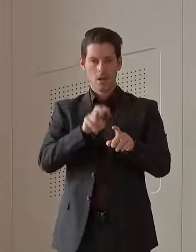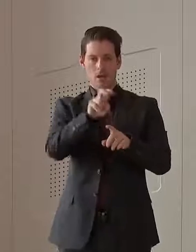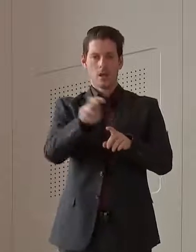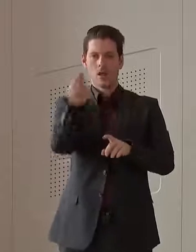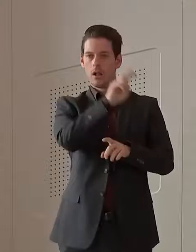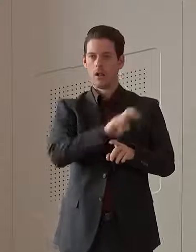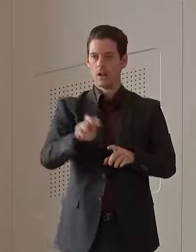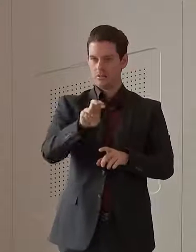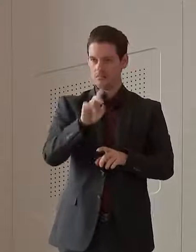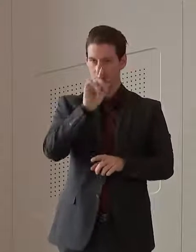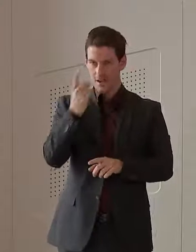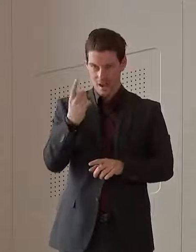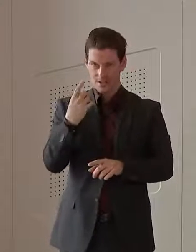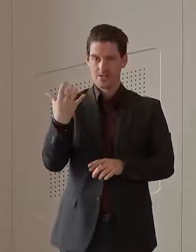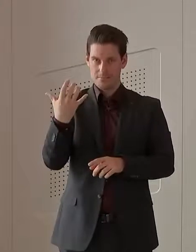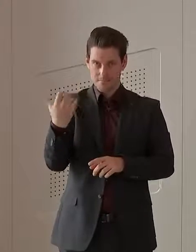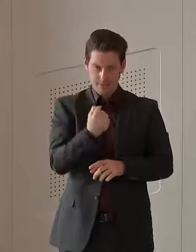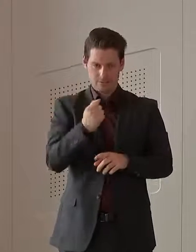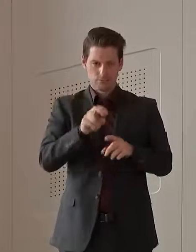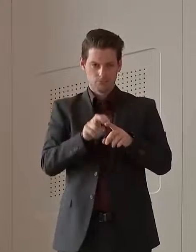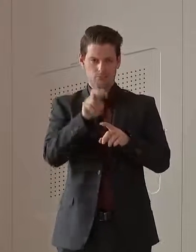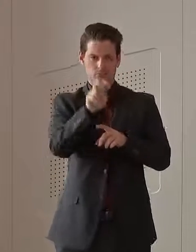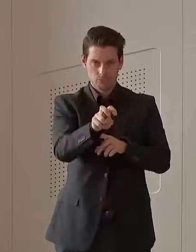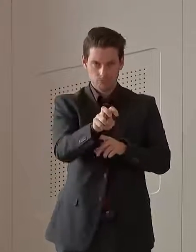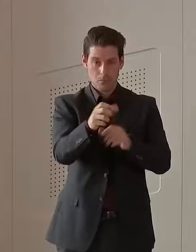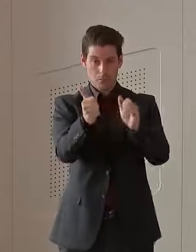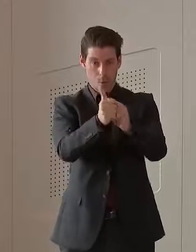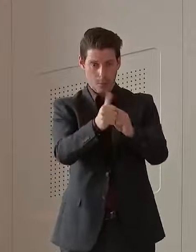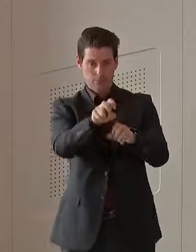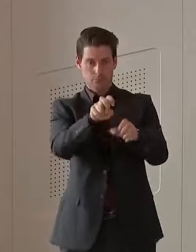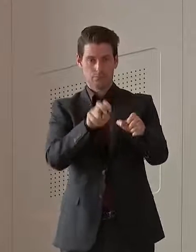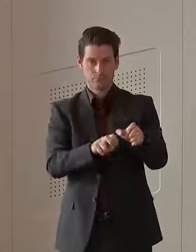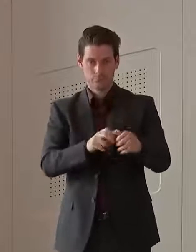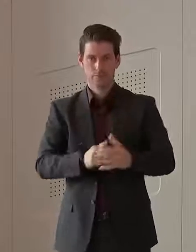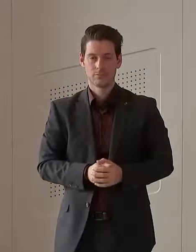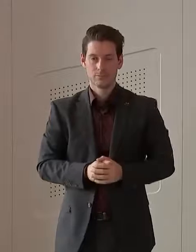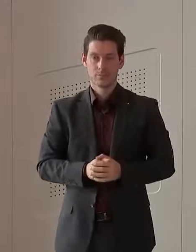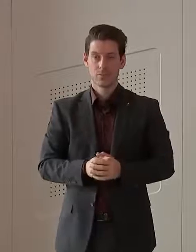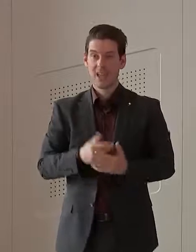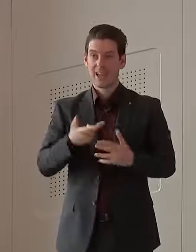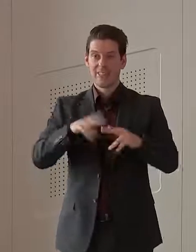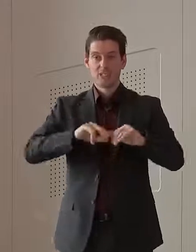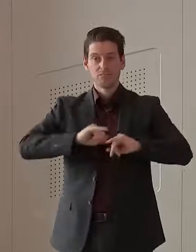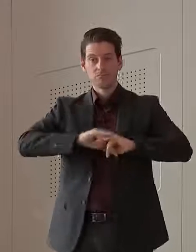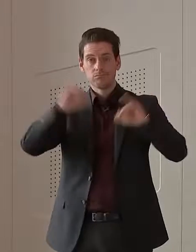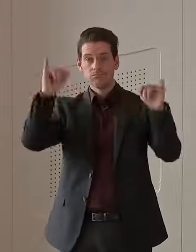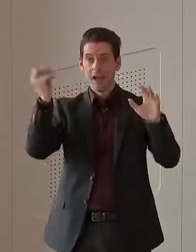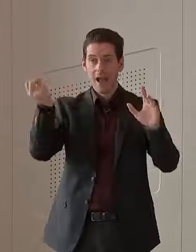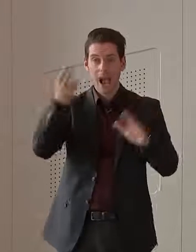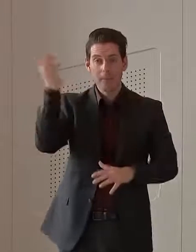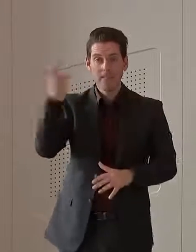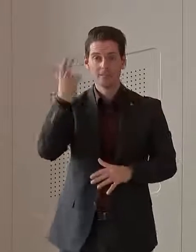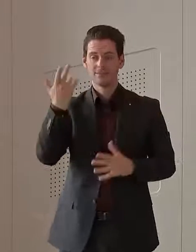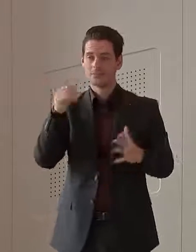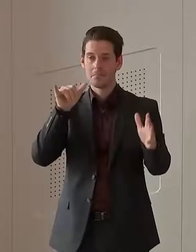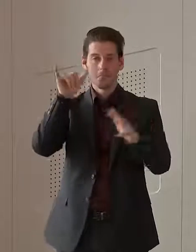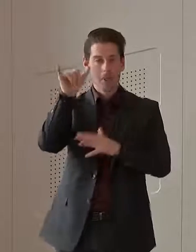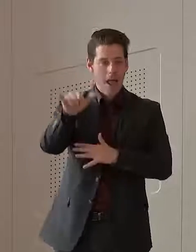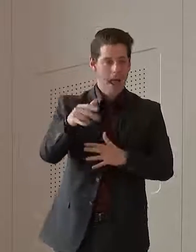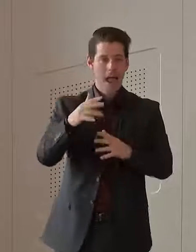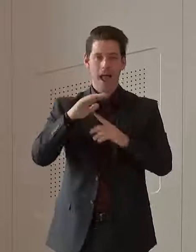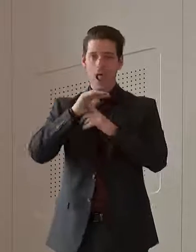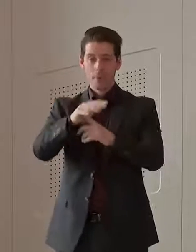across. And, of course, anyone can cross the border in an emergency, so in an ambulance, aeroplane,